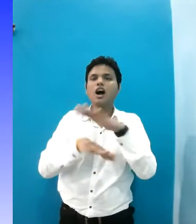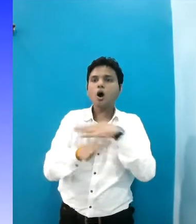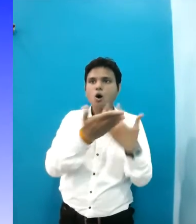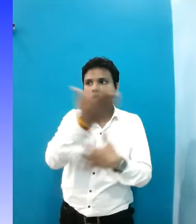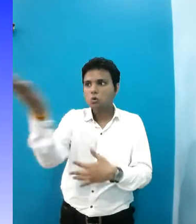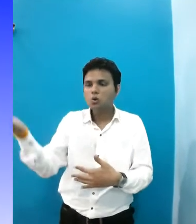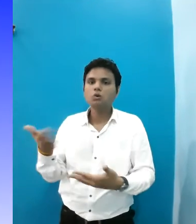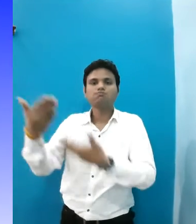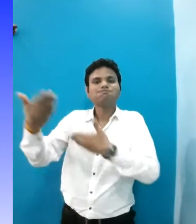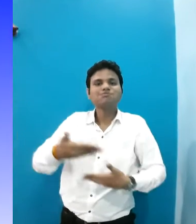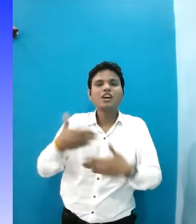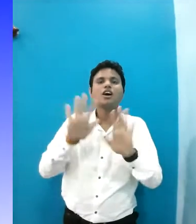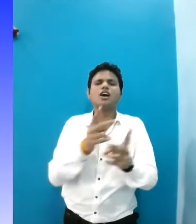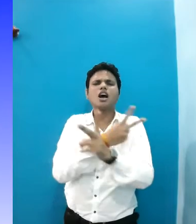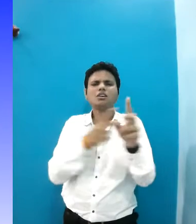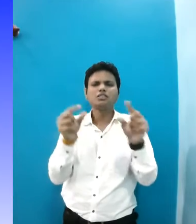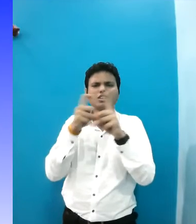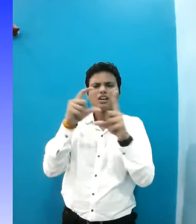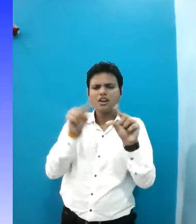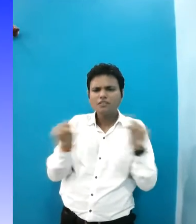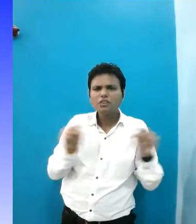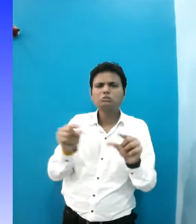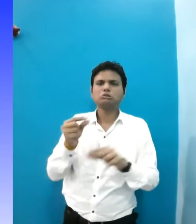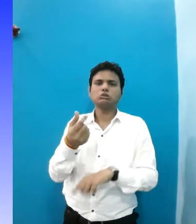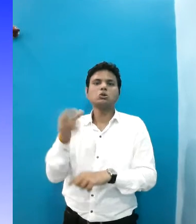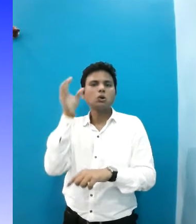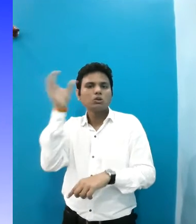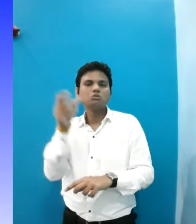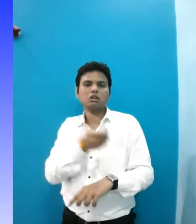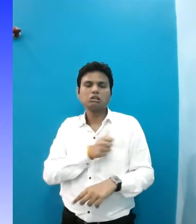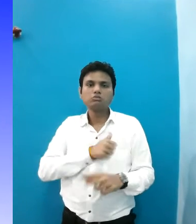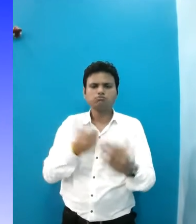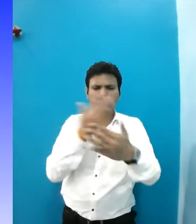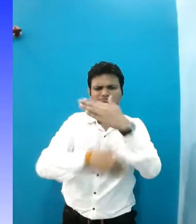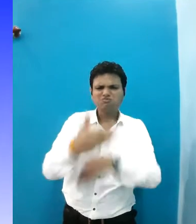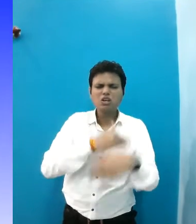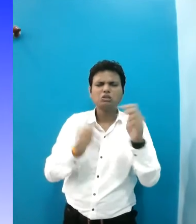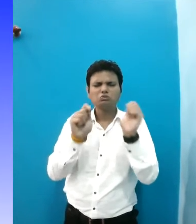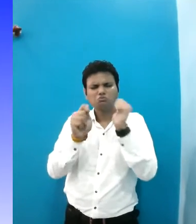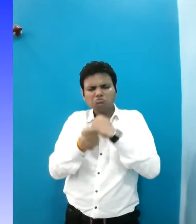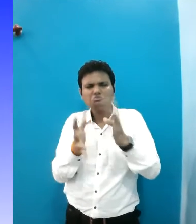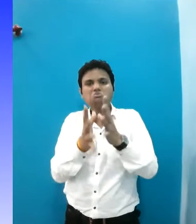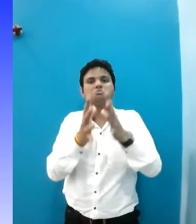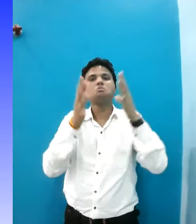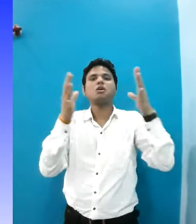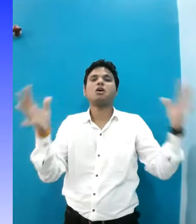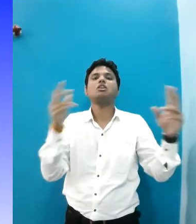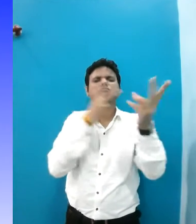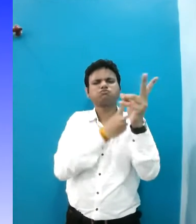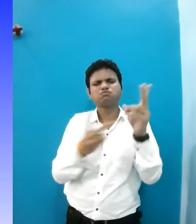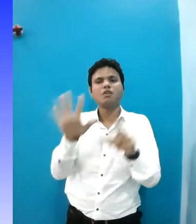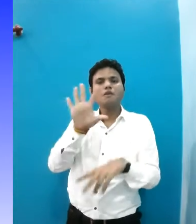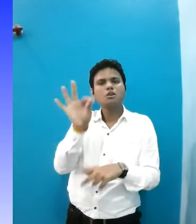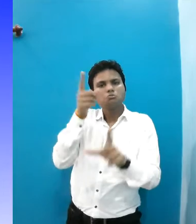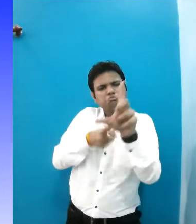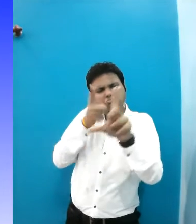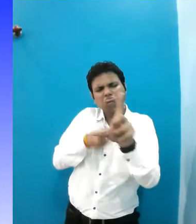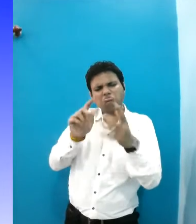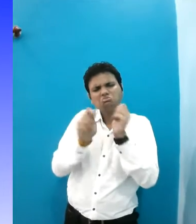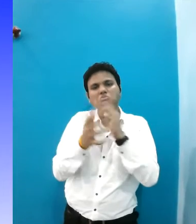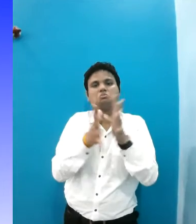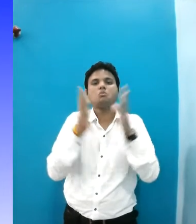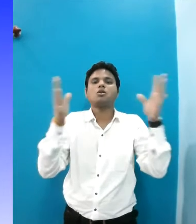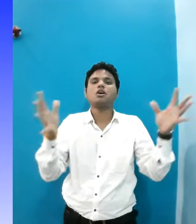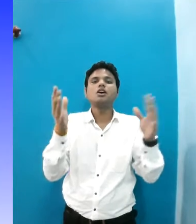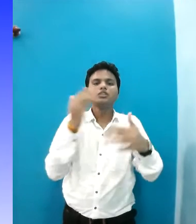Welcoming All The definitions, concepts and attitudes towards disabilities have changed a lot since the last five